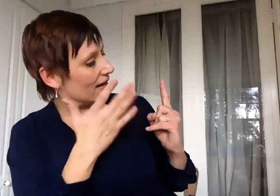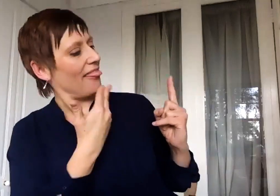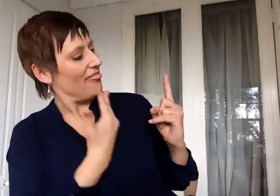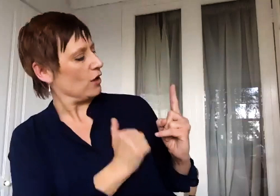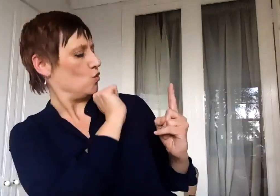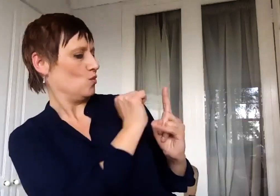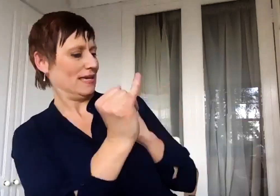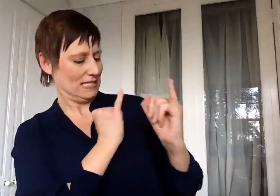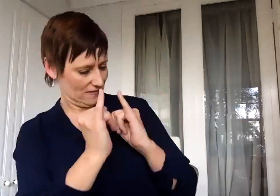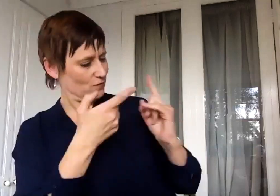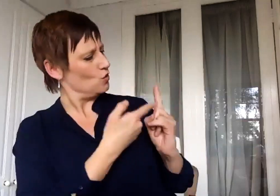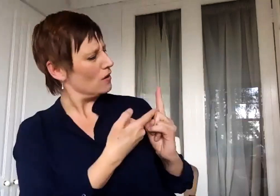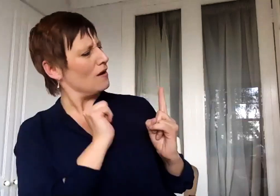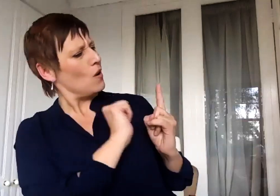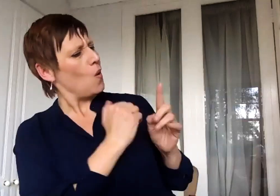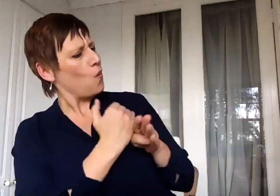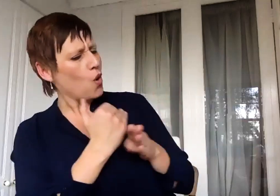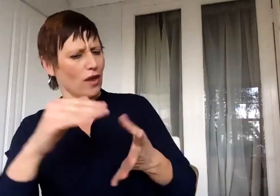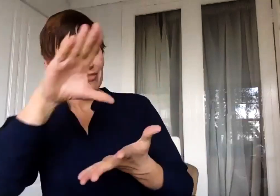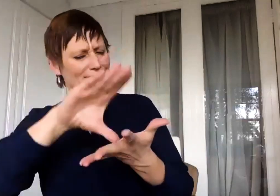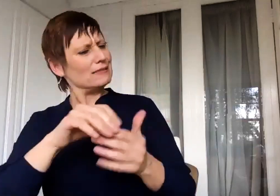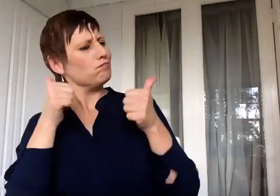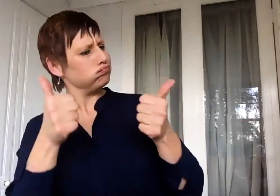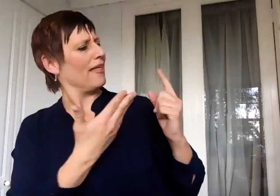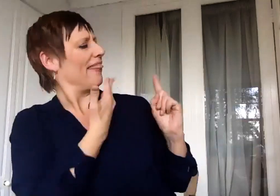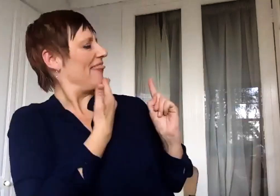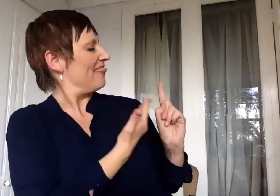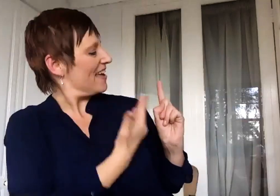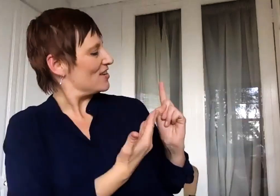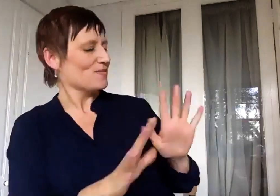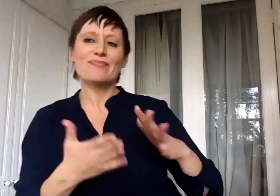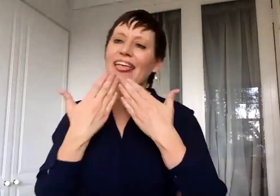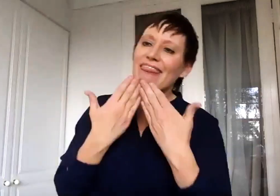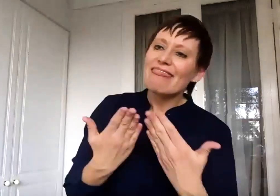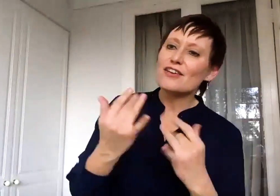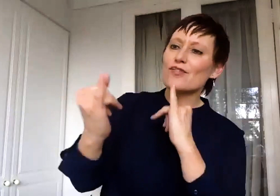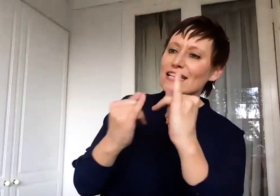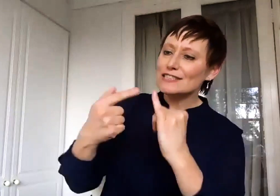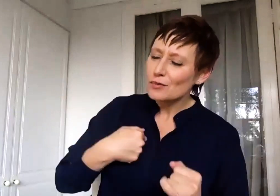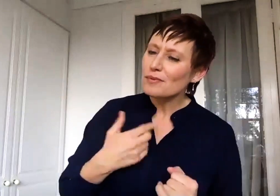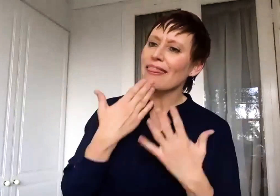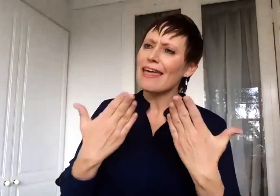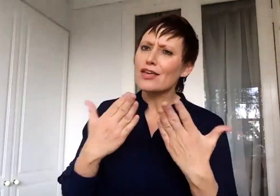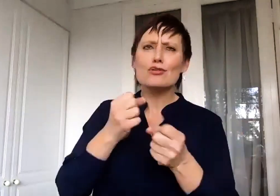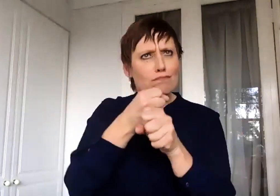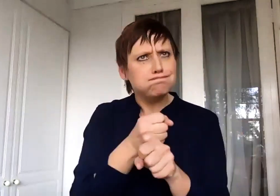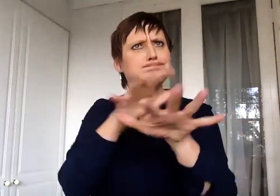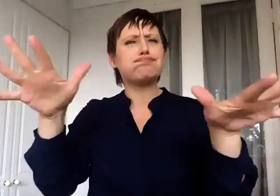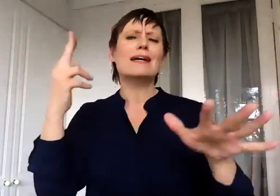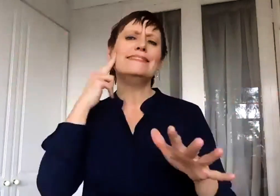absolutely stunning. Thank you for sharing a portion of it with us. Thank you so much. Thanks for interviewing me and just getting deafness out there. Thanks, Eusebius.